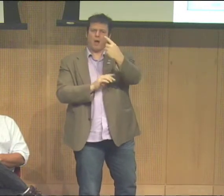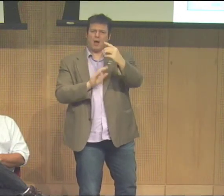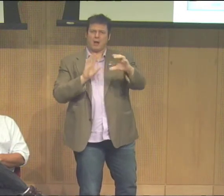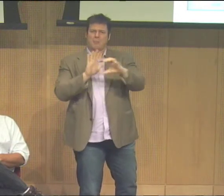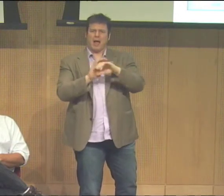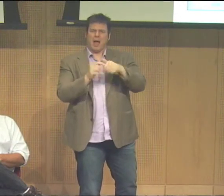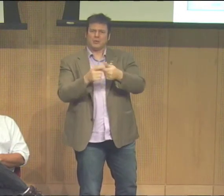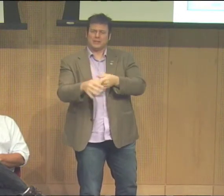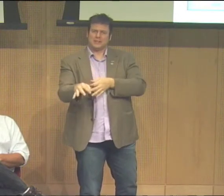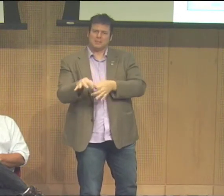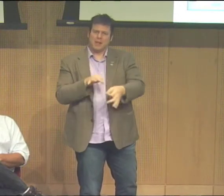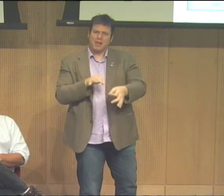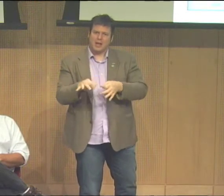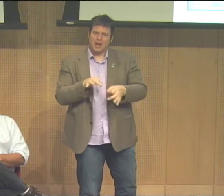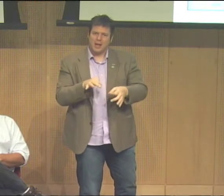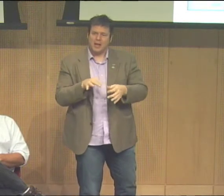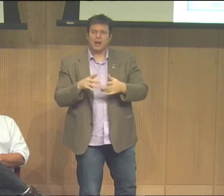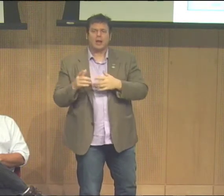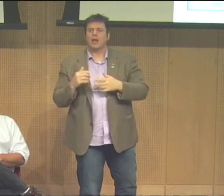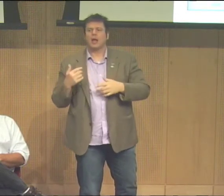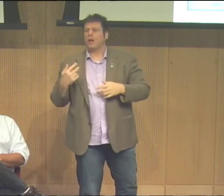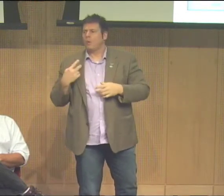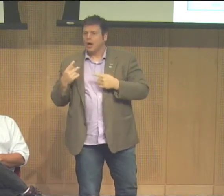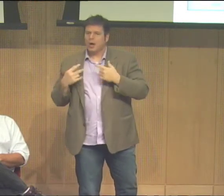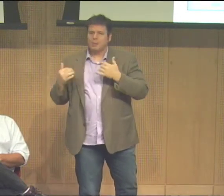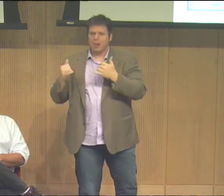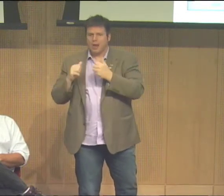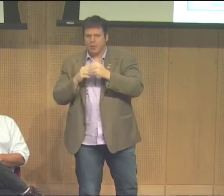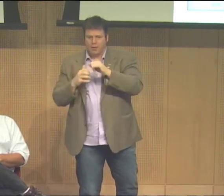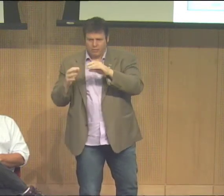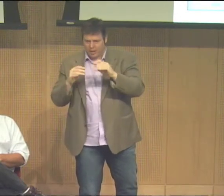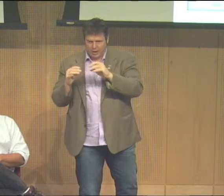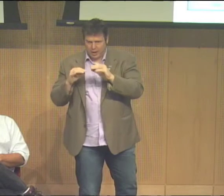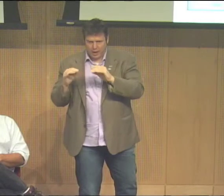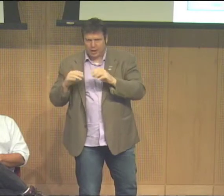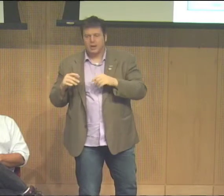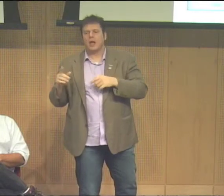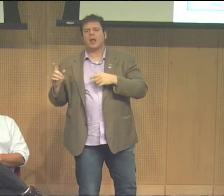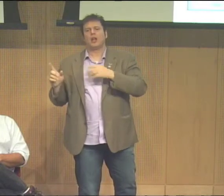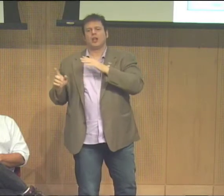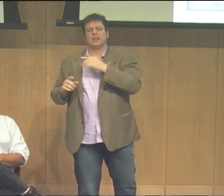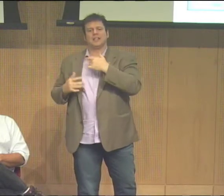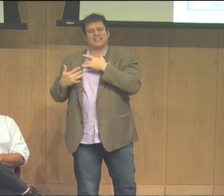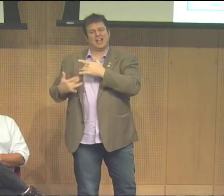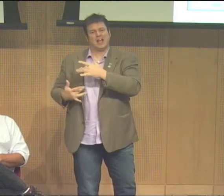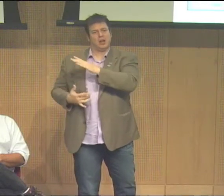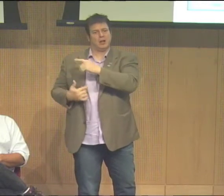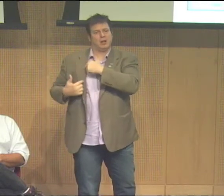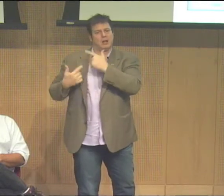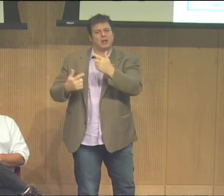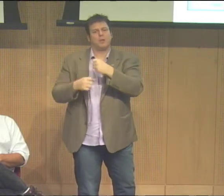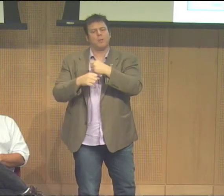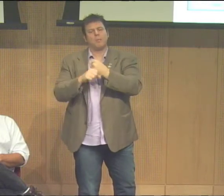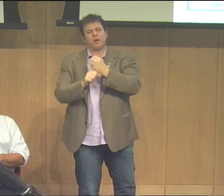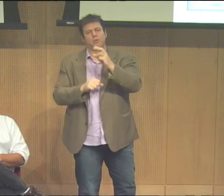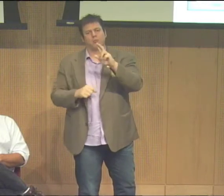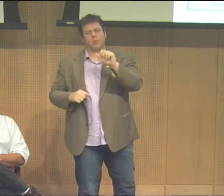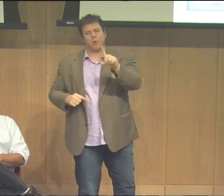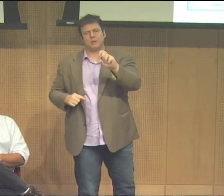So we wanted to reinterpret that in pictures somehow, some sort of image. And so Anne and I went back and forth about it. And of course,